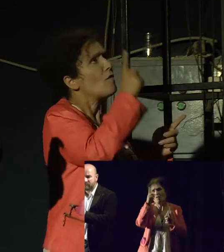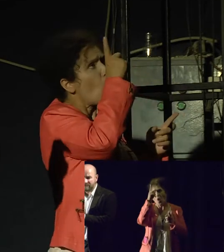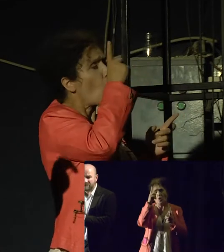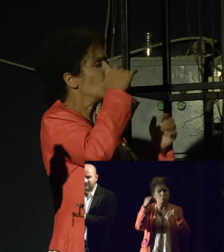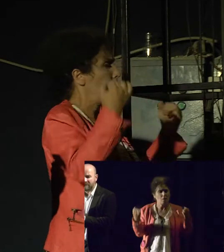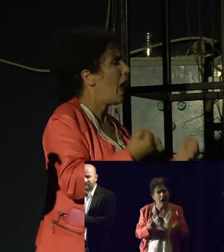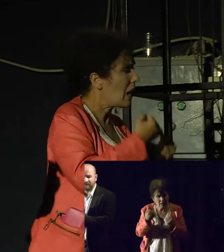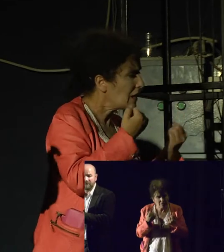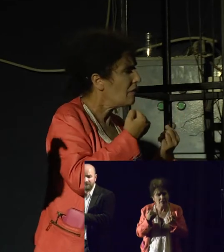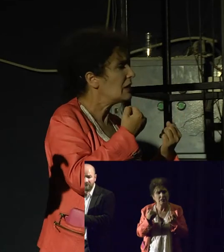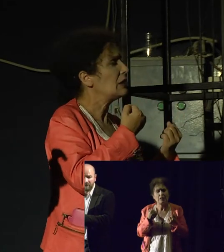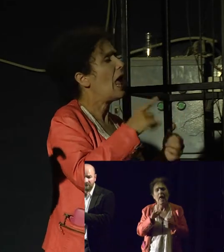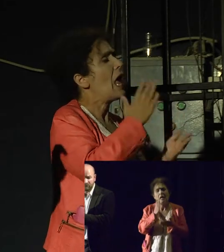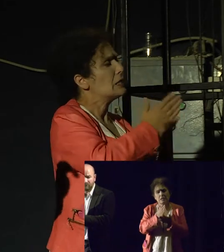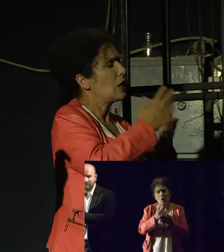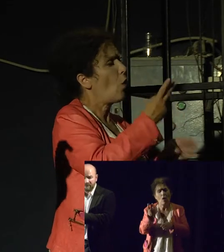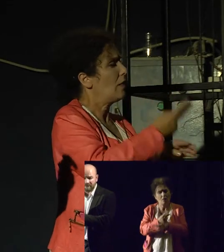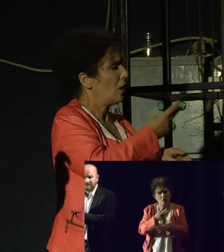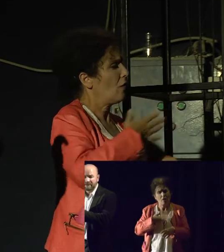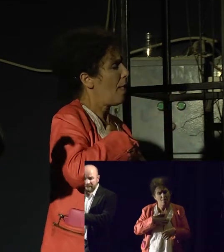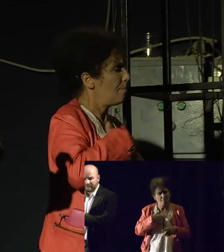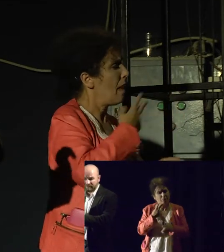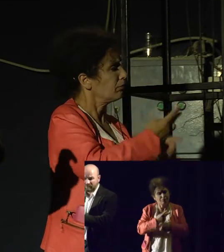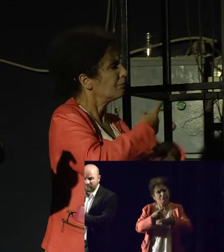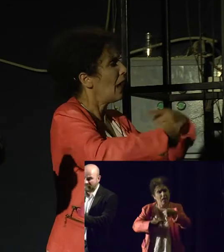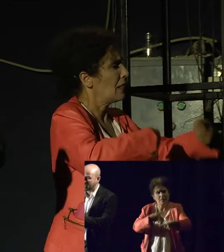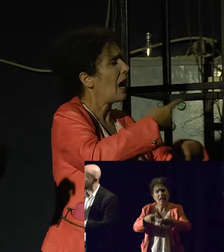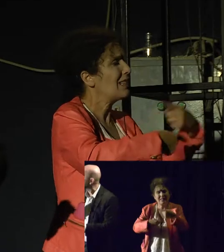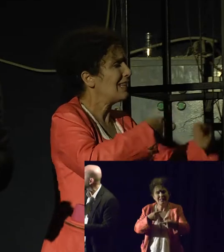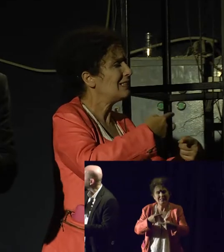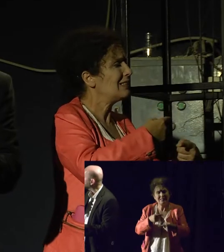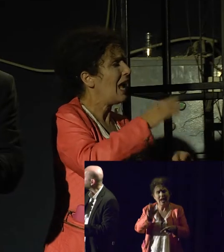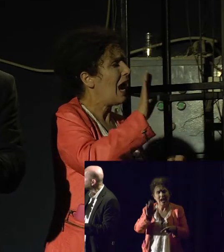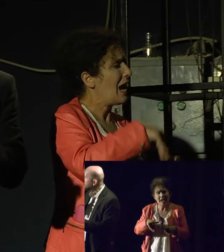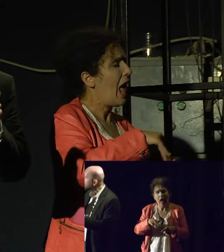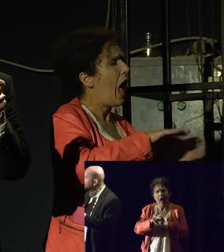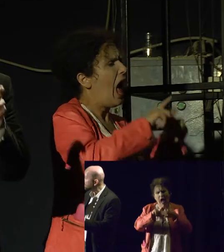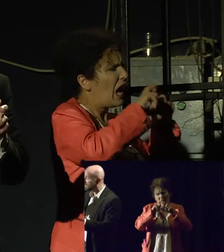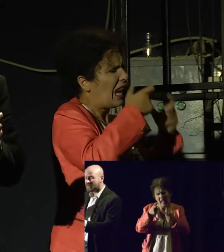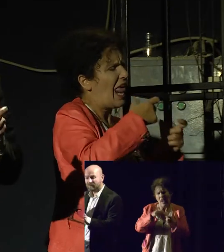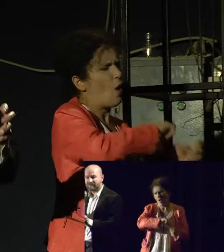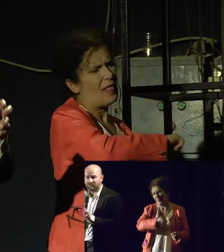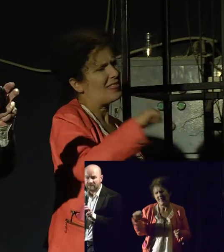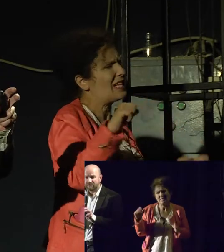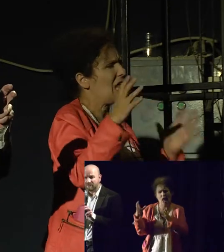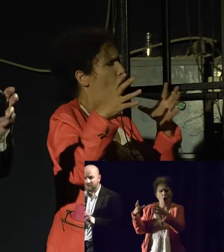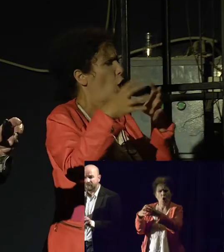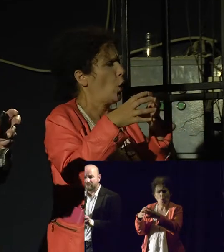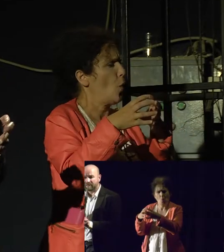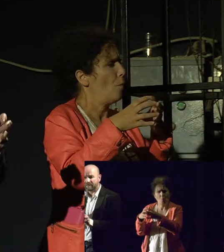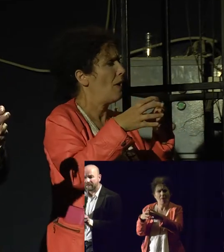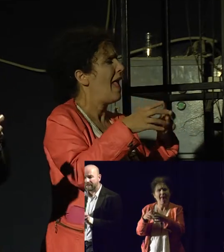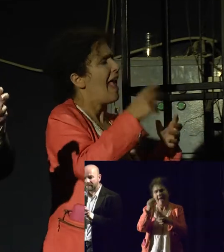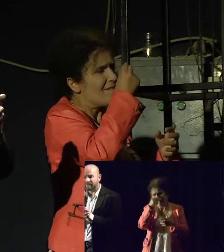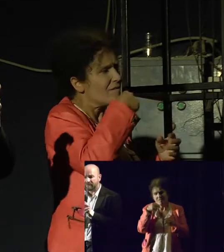some tradition of having a far-right group or party in its own system. And third, we see a relatively new